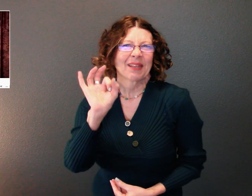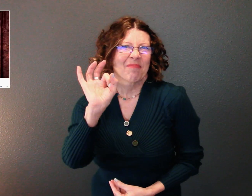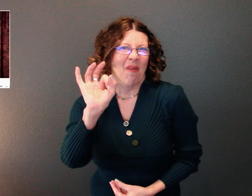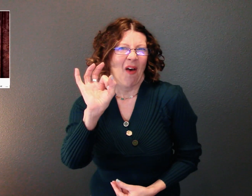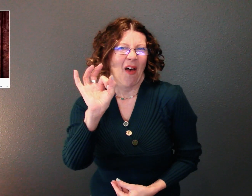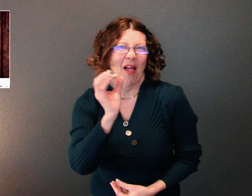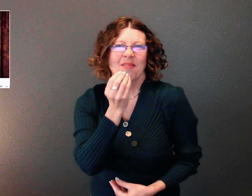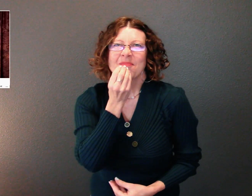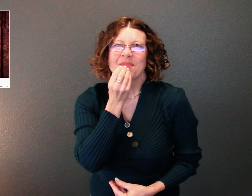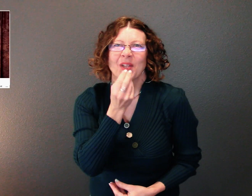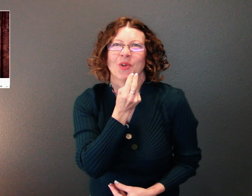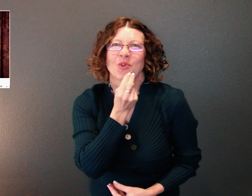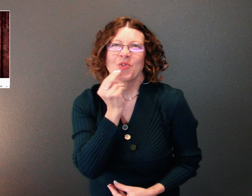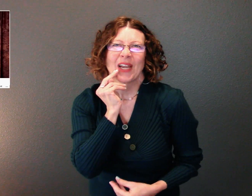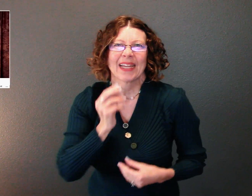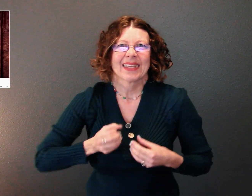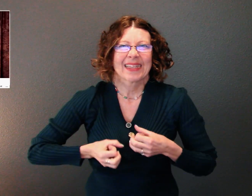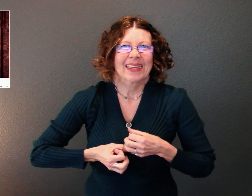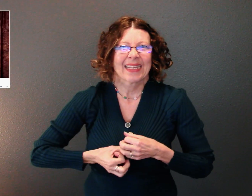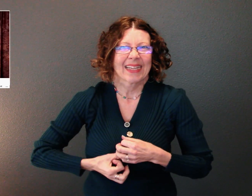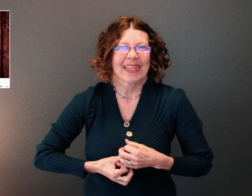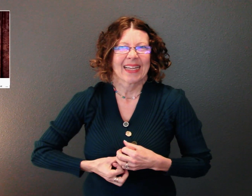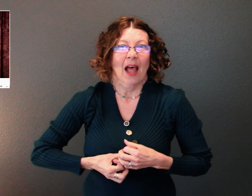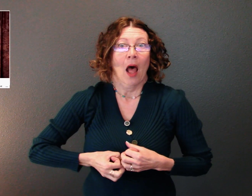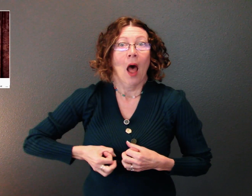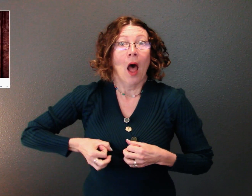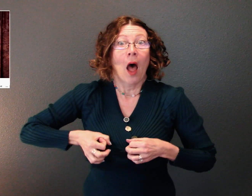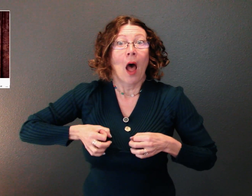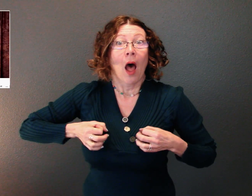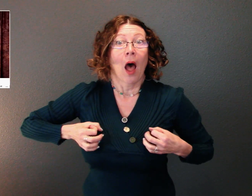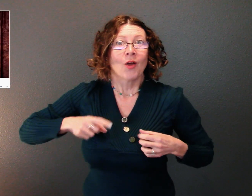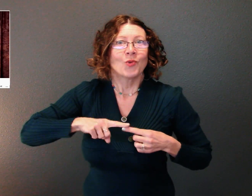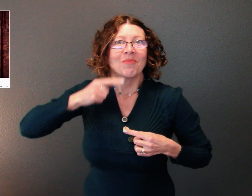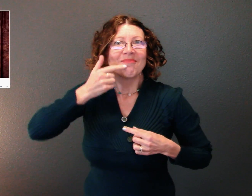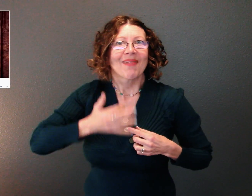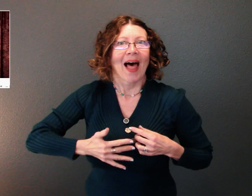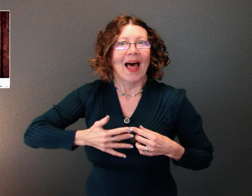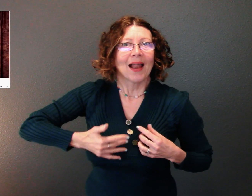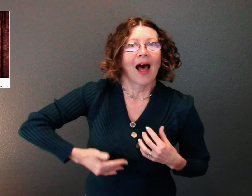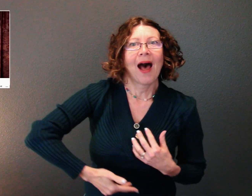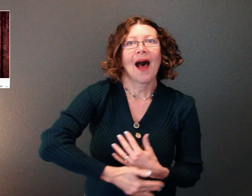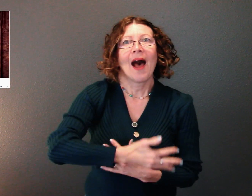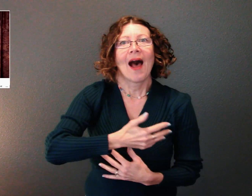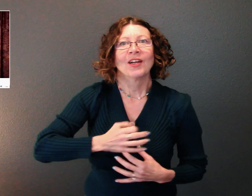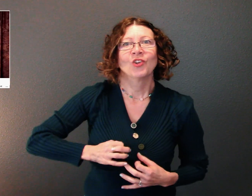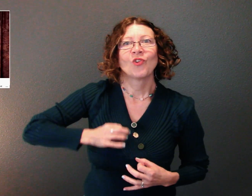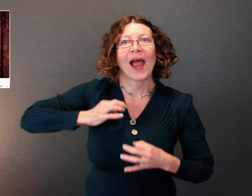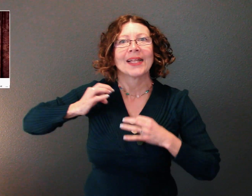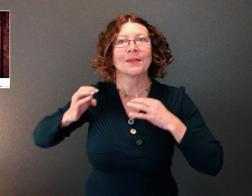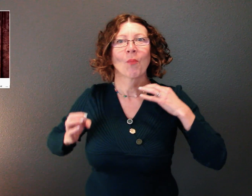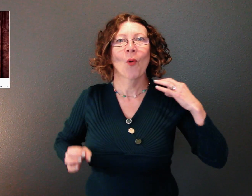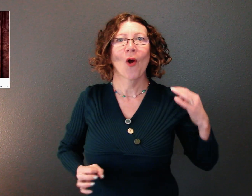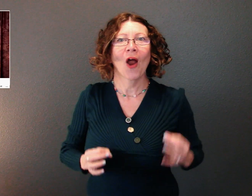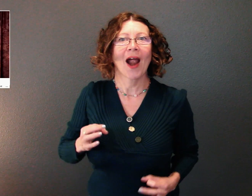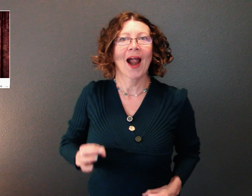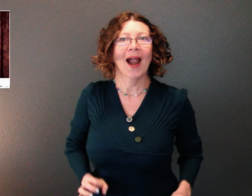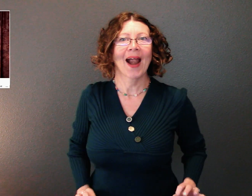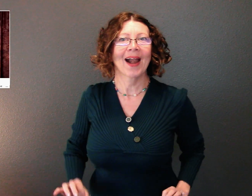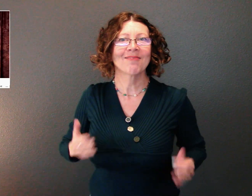moving tiny nutrients from the digestive system actually into the bloodstream so they can be transported and used by the other tissues in the